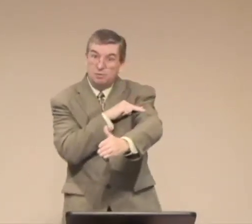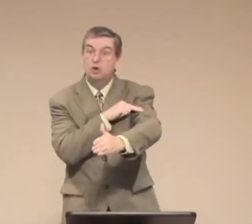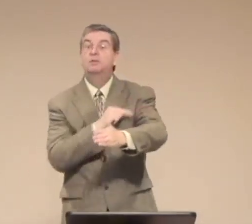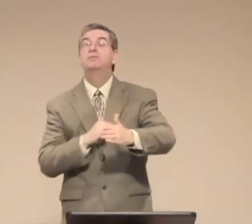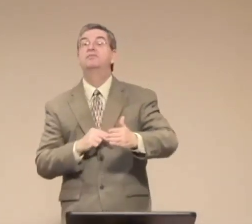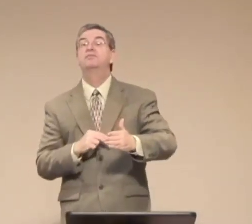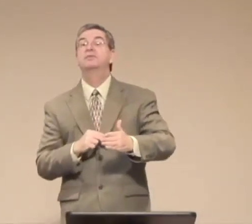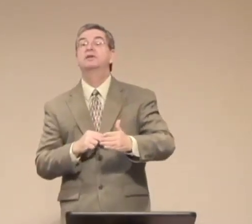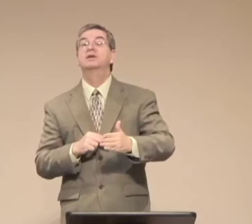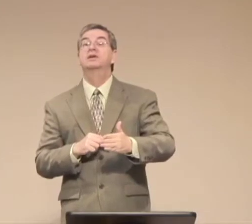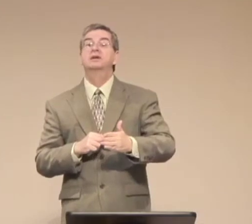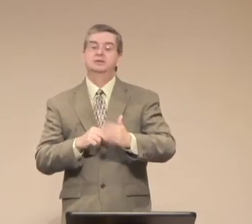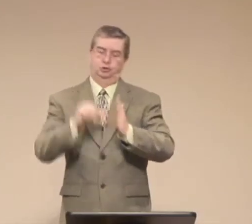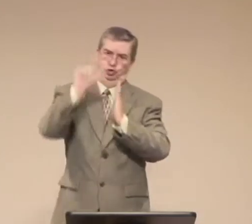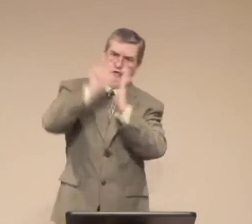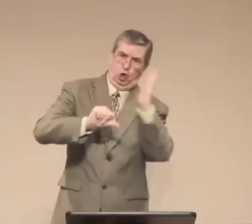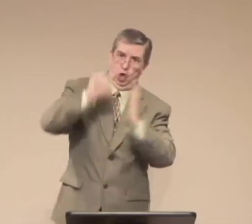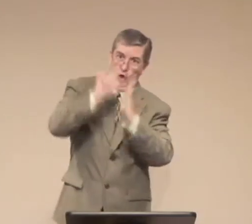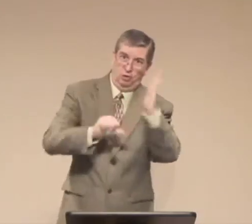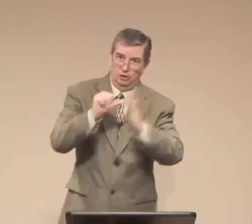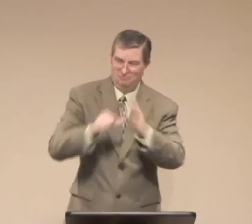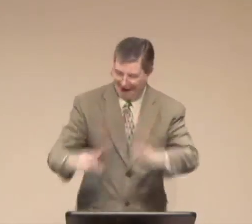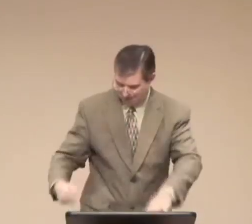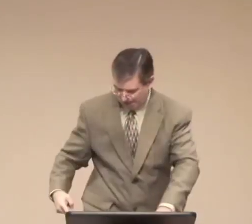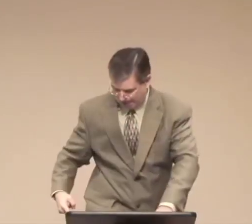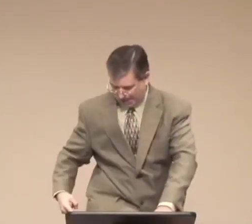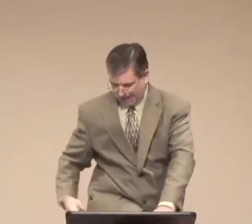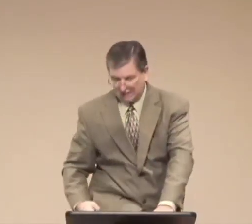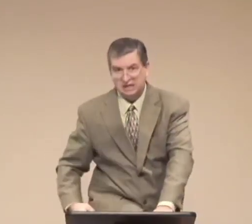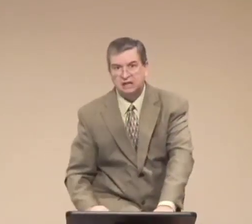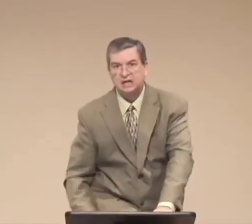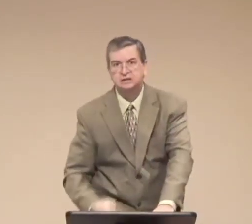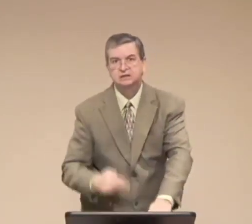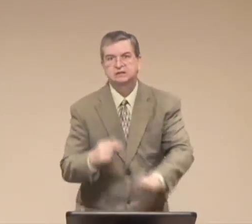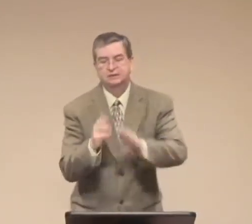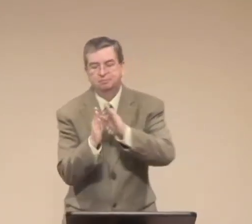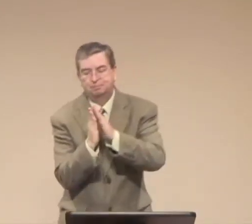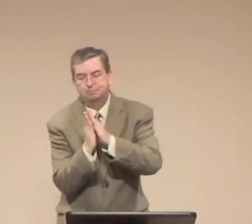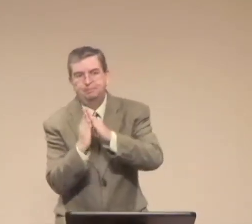up. It was so bad. They tried.